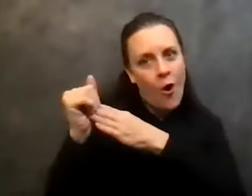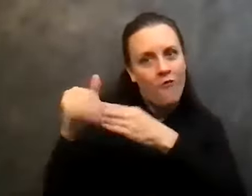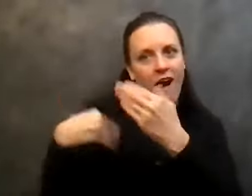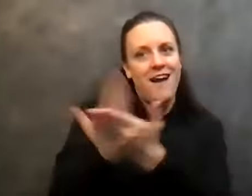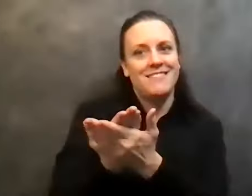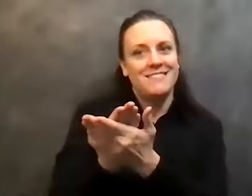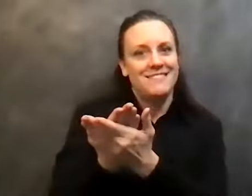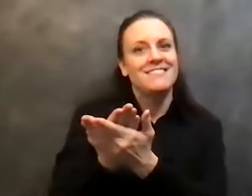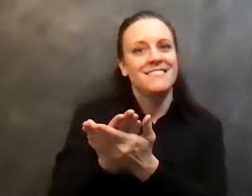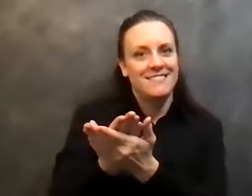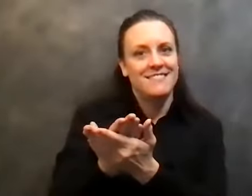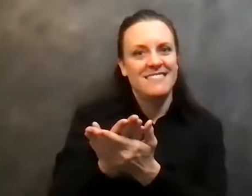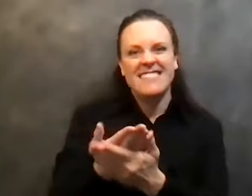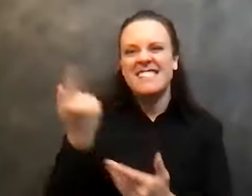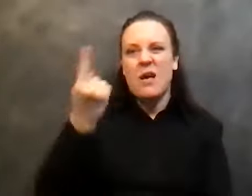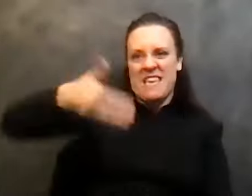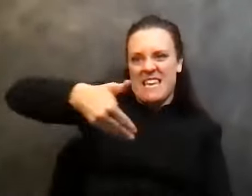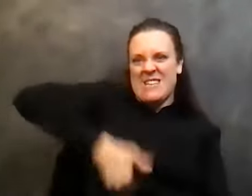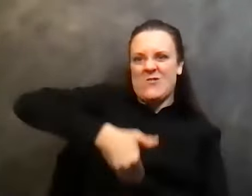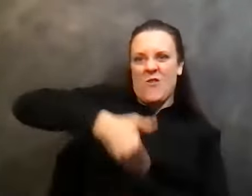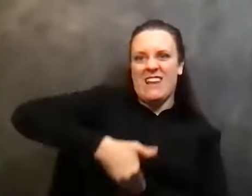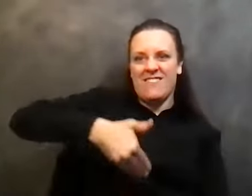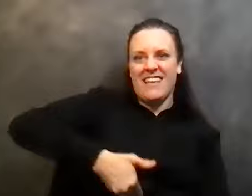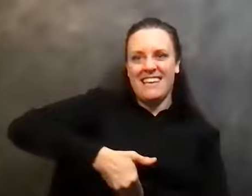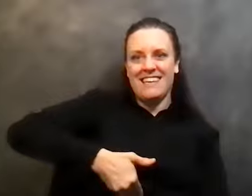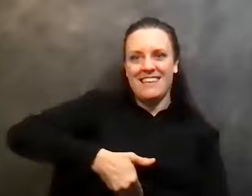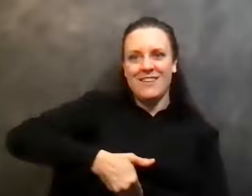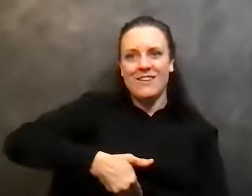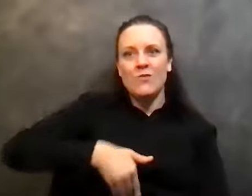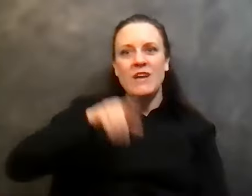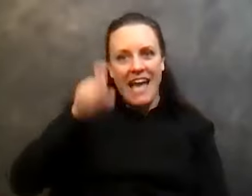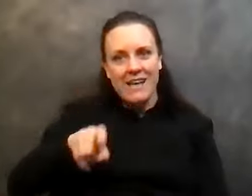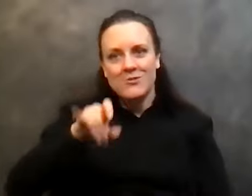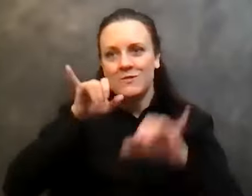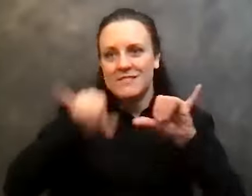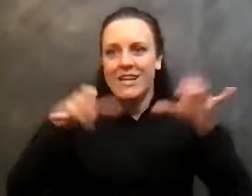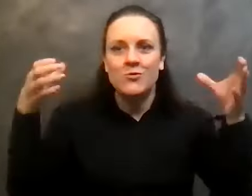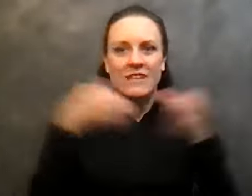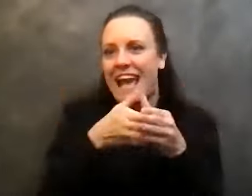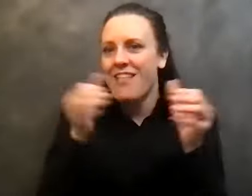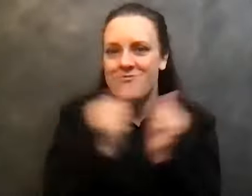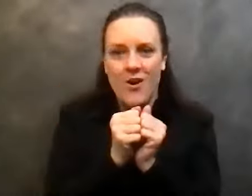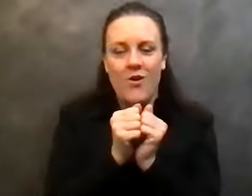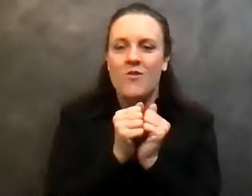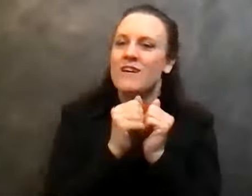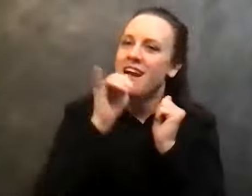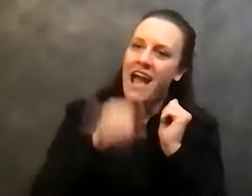would intuitively, we knew we had to stick together. We've got to stick together. And so